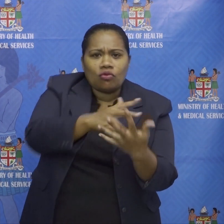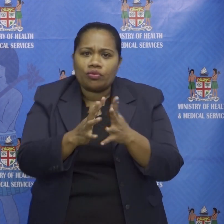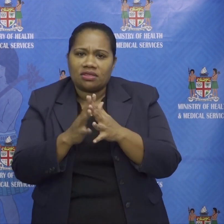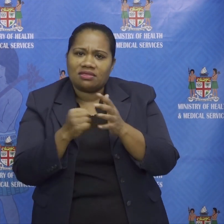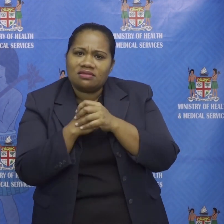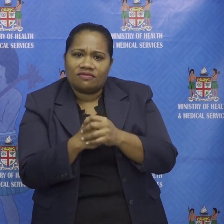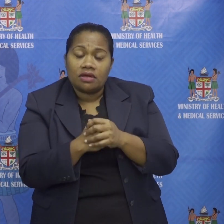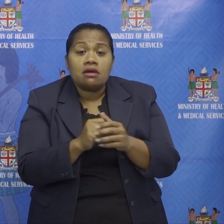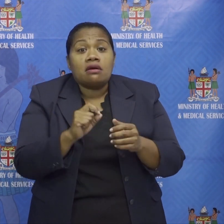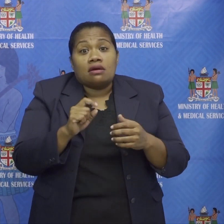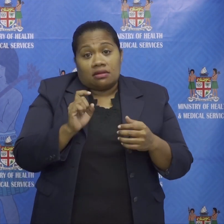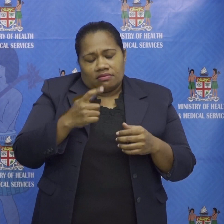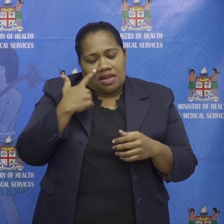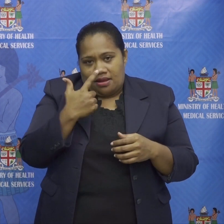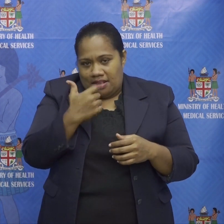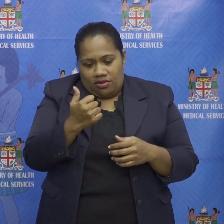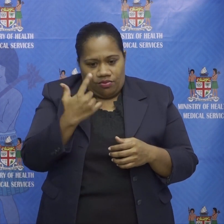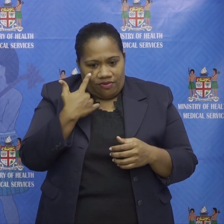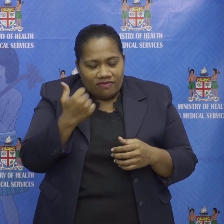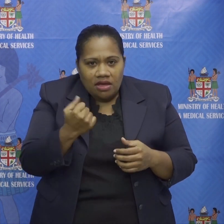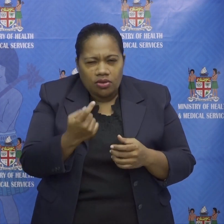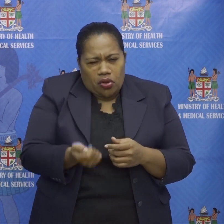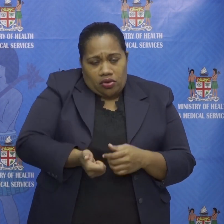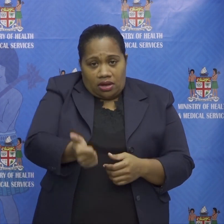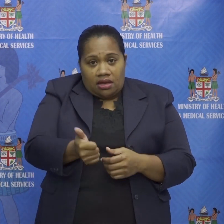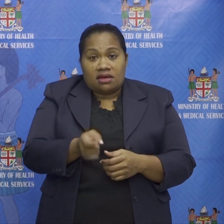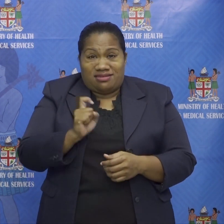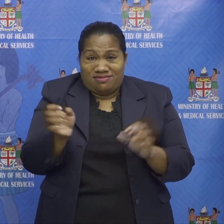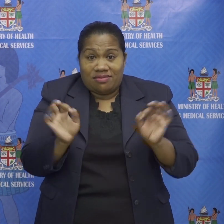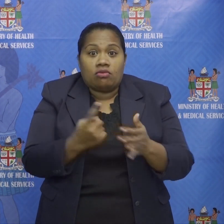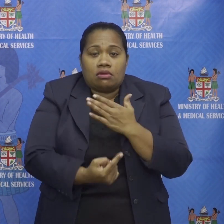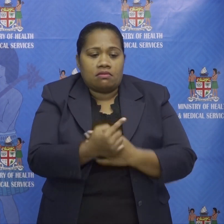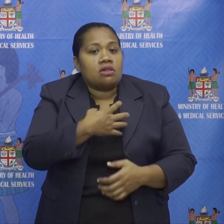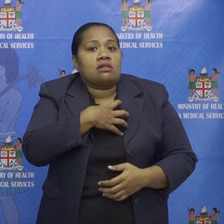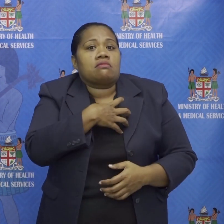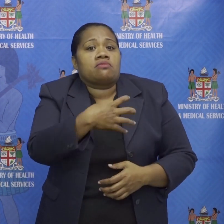more cases more clusters as COVID-positive soldiers returned to their families